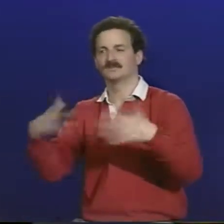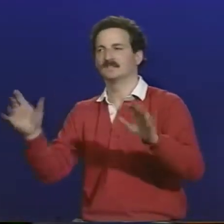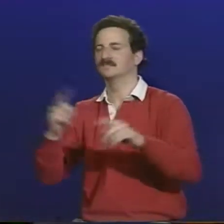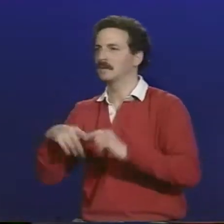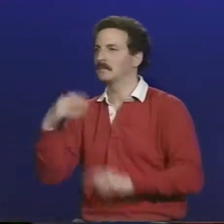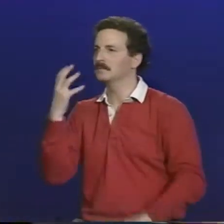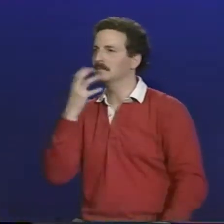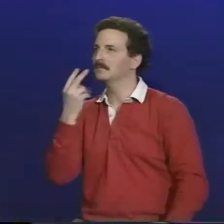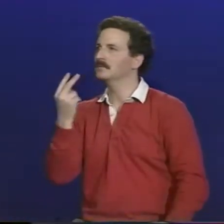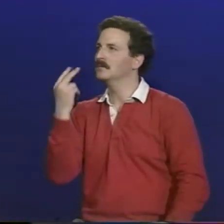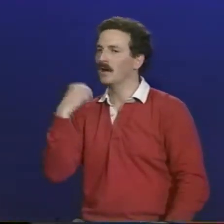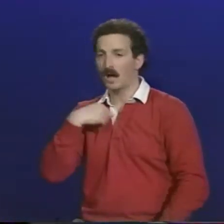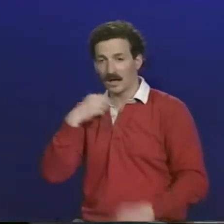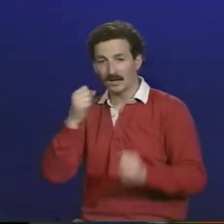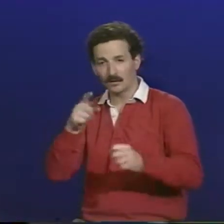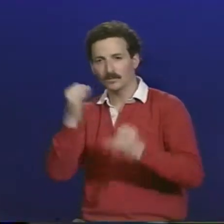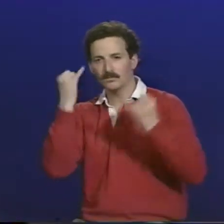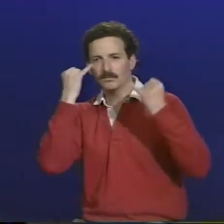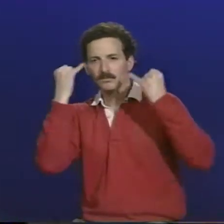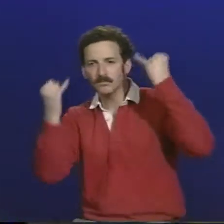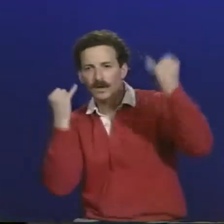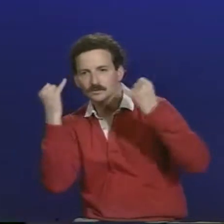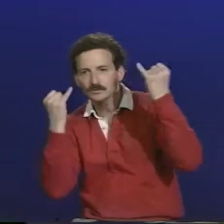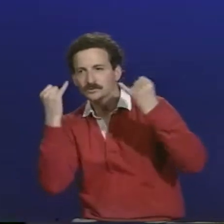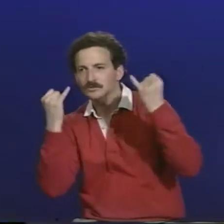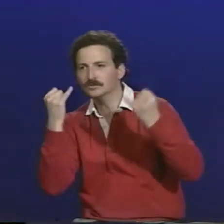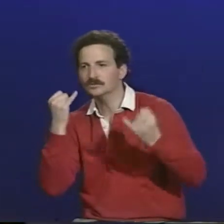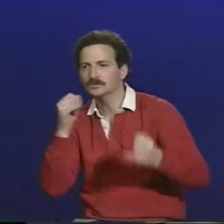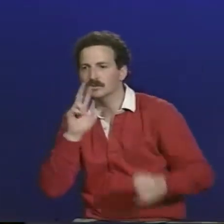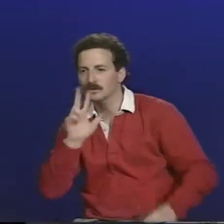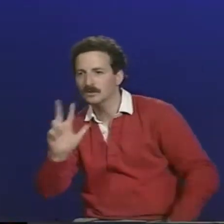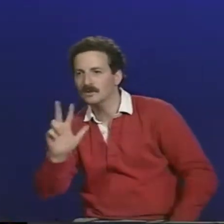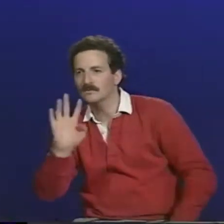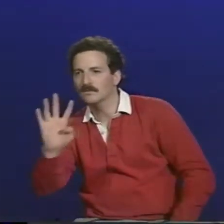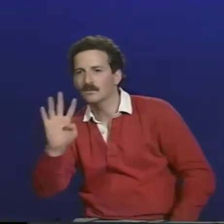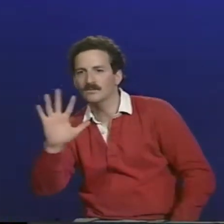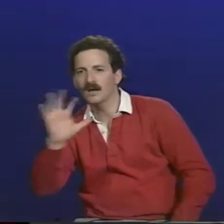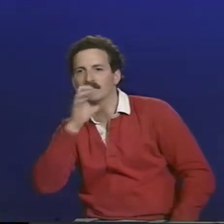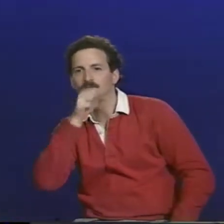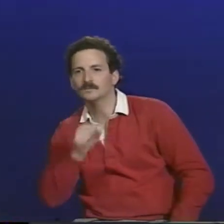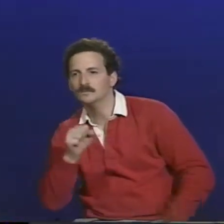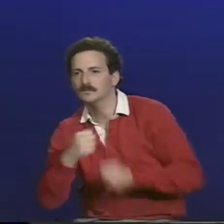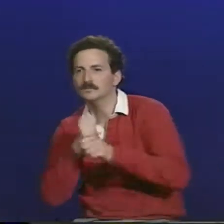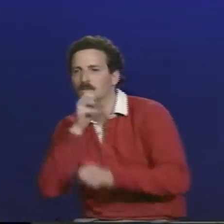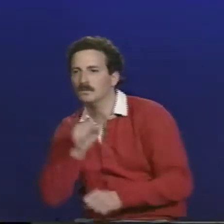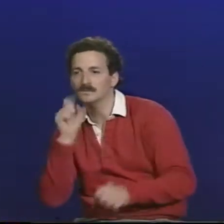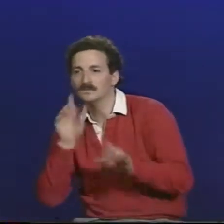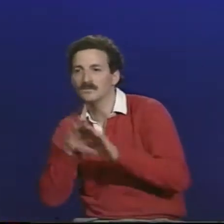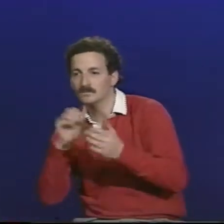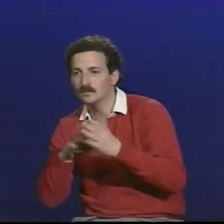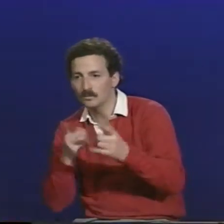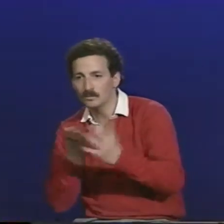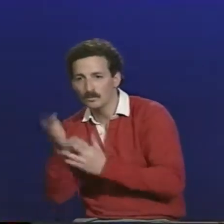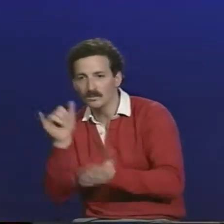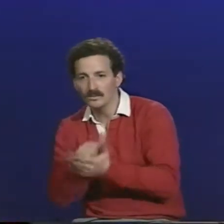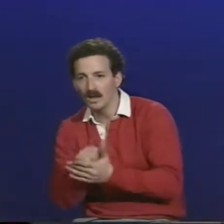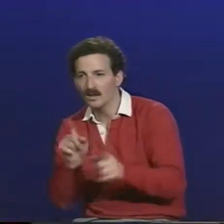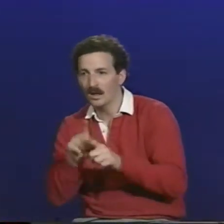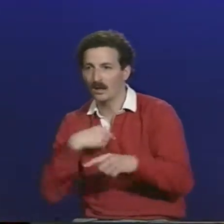interpreter. I did pass my comprehensive examinations, but that's just a really, really difficult thing to have